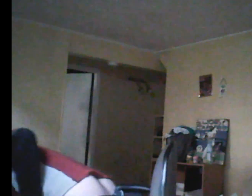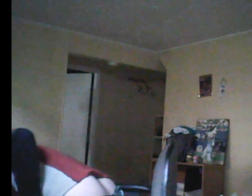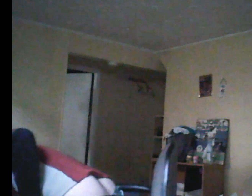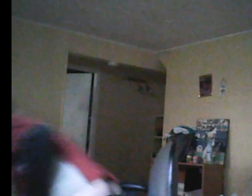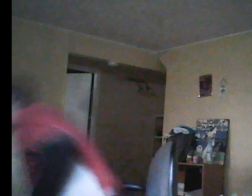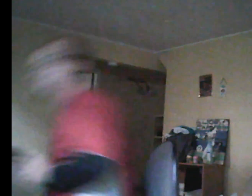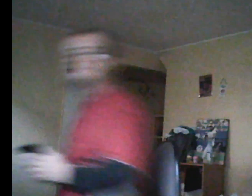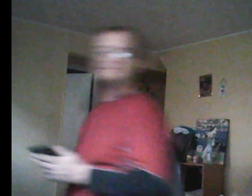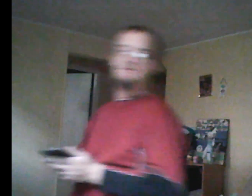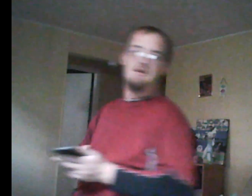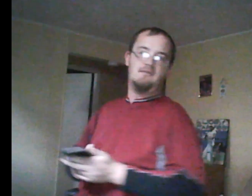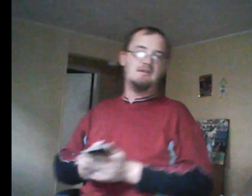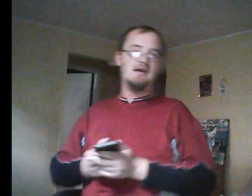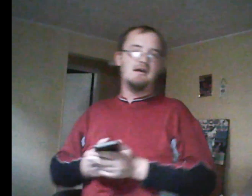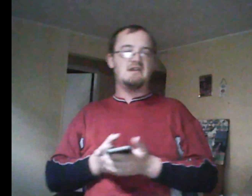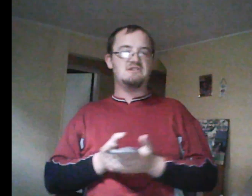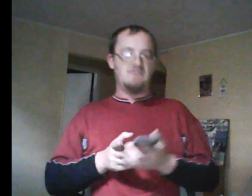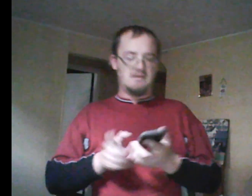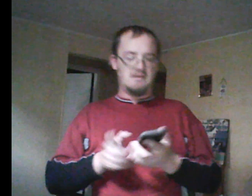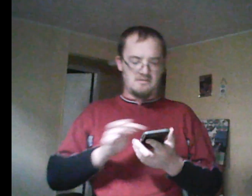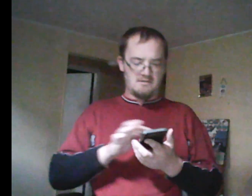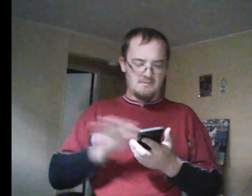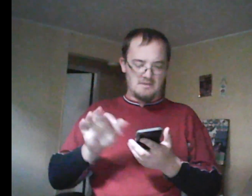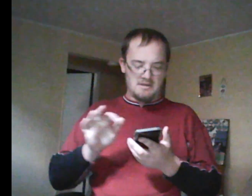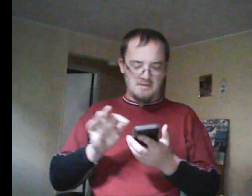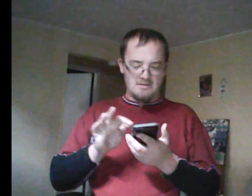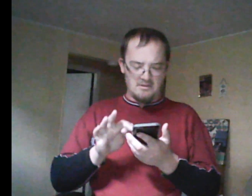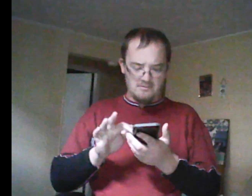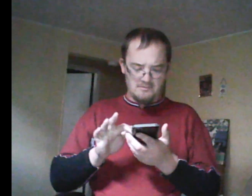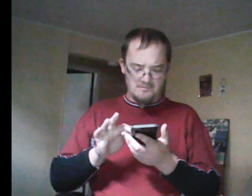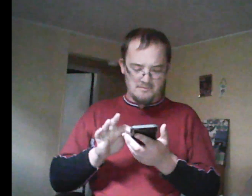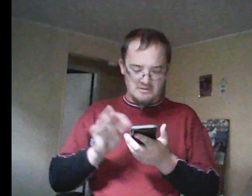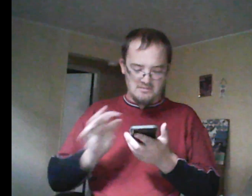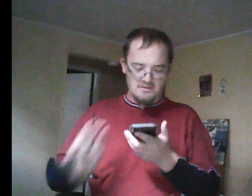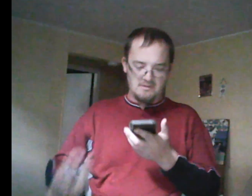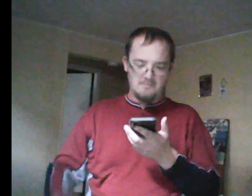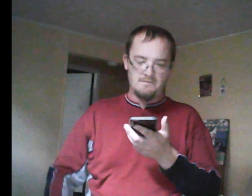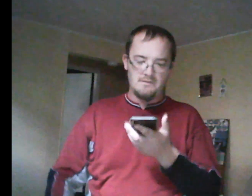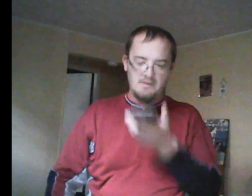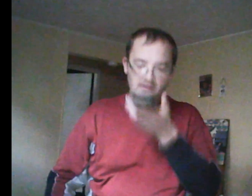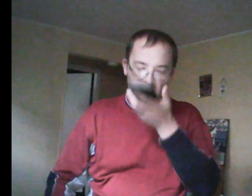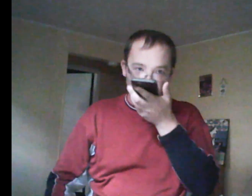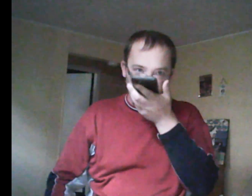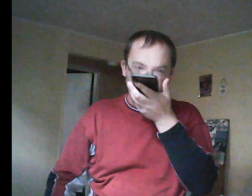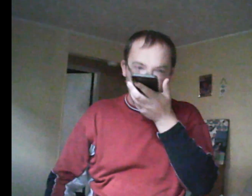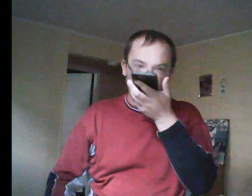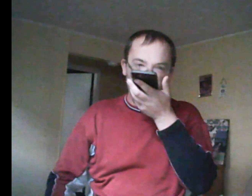to see the combination of things. I want to know. I just want to know. 61 divided by